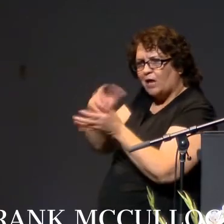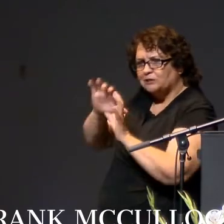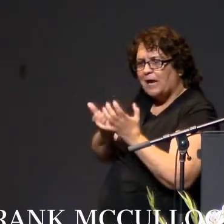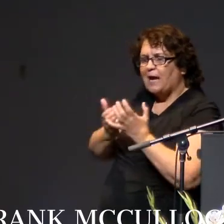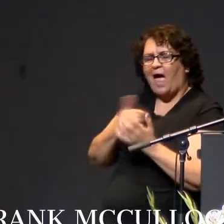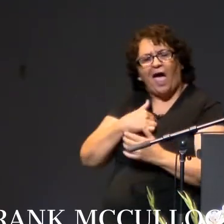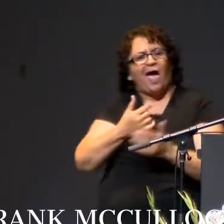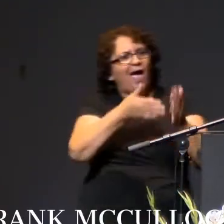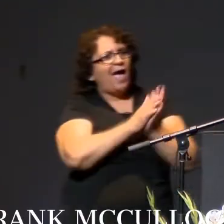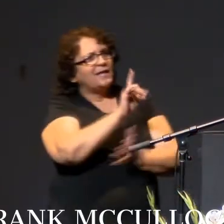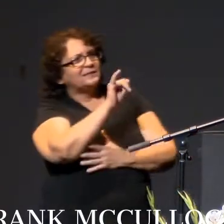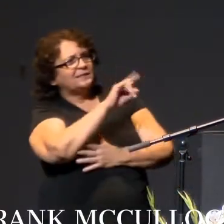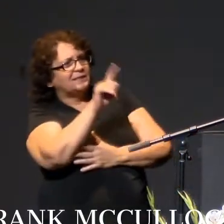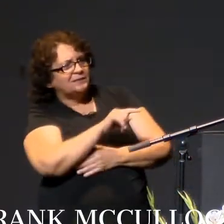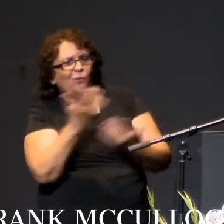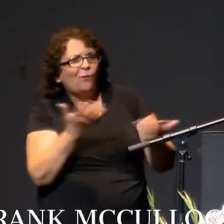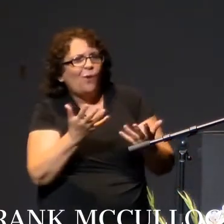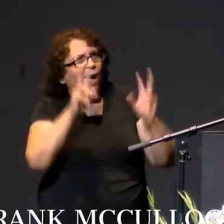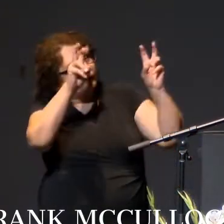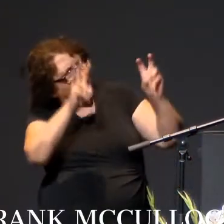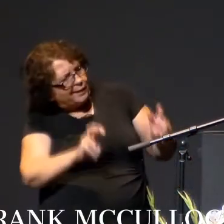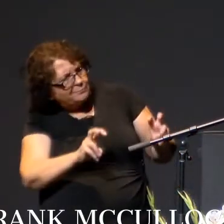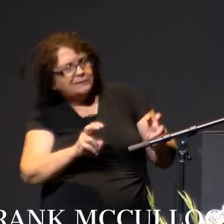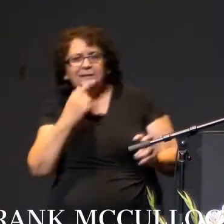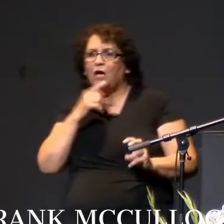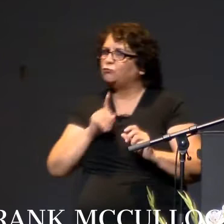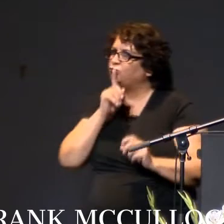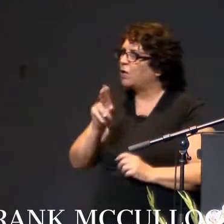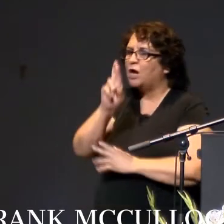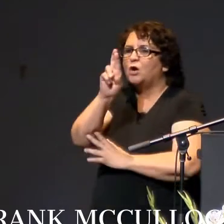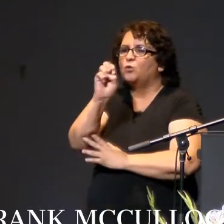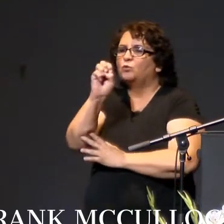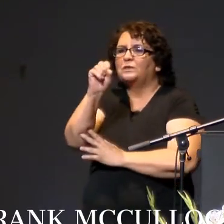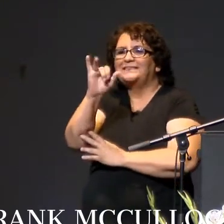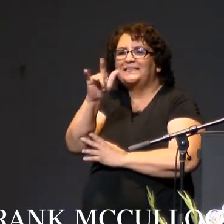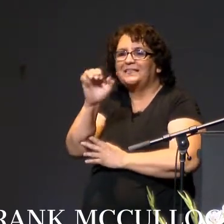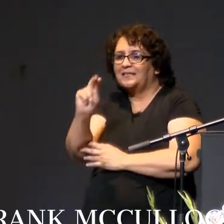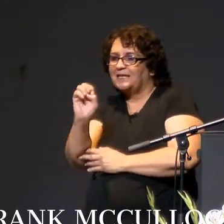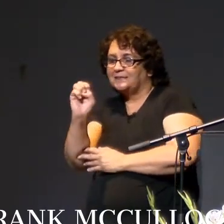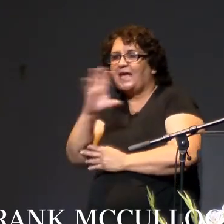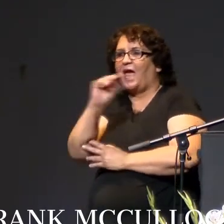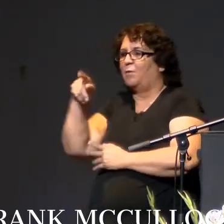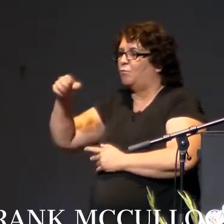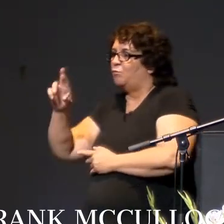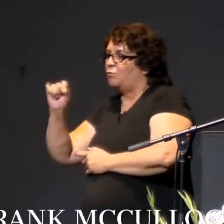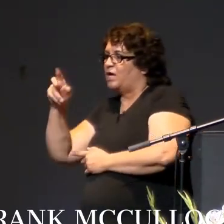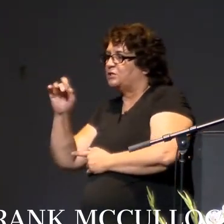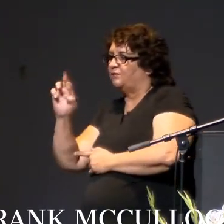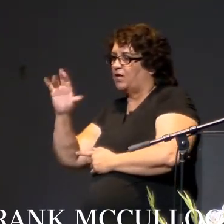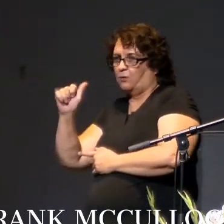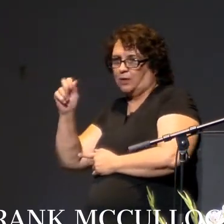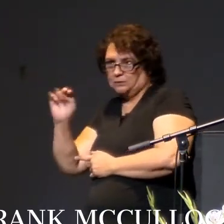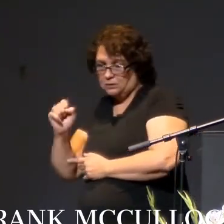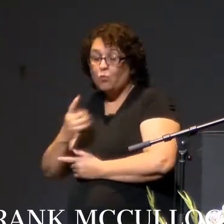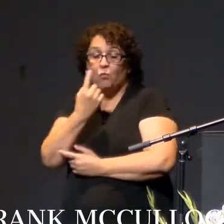And Liz responded, resilience and perseverance. Resilience is defined as the capacity to recover quickly from